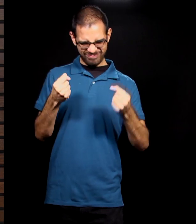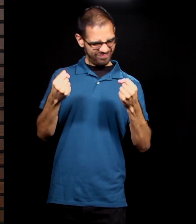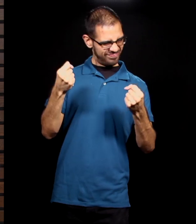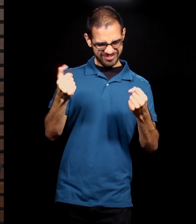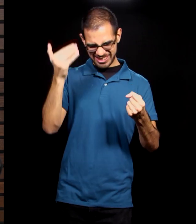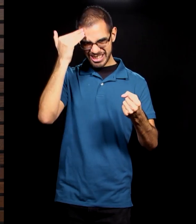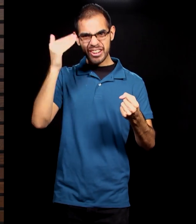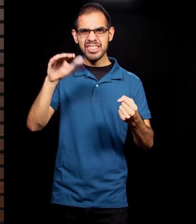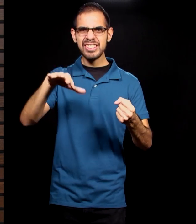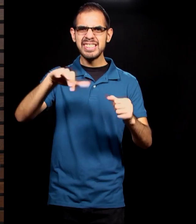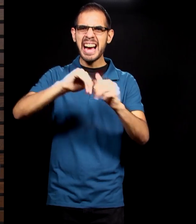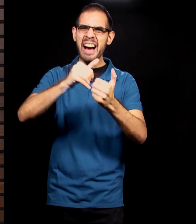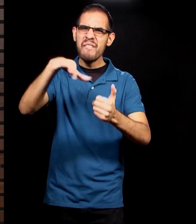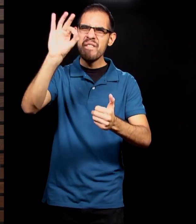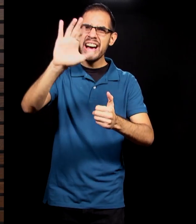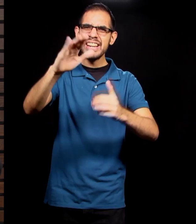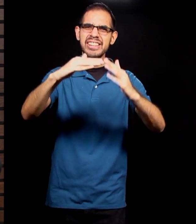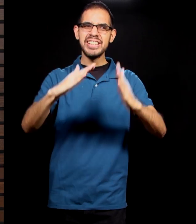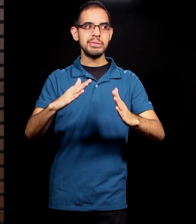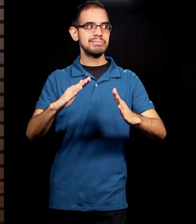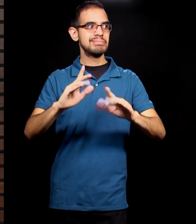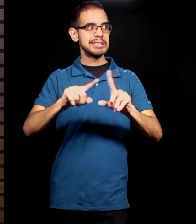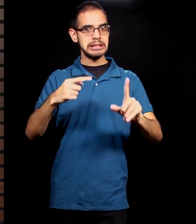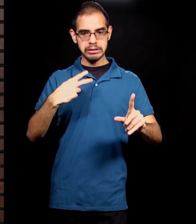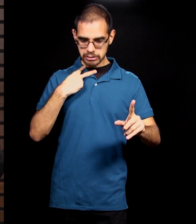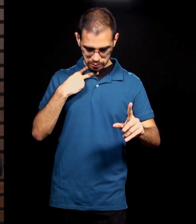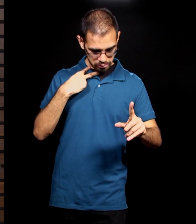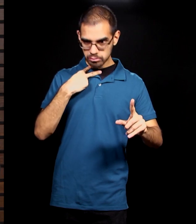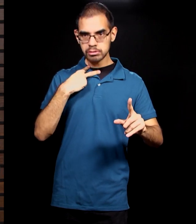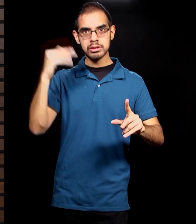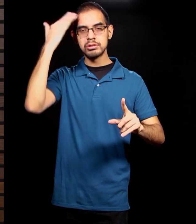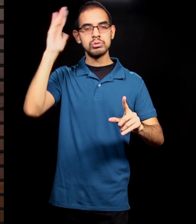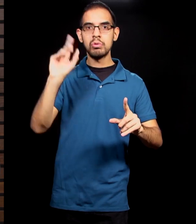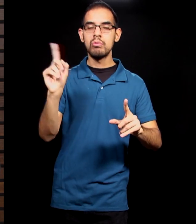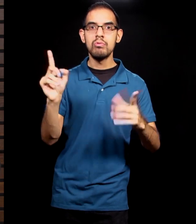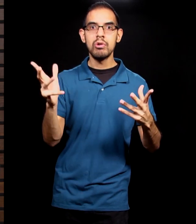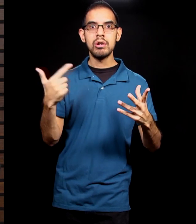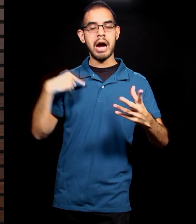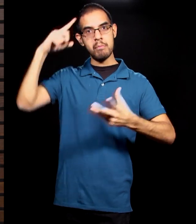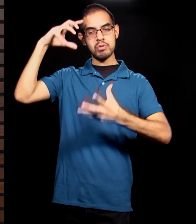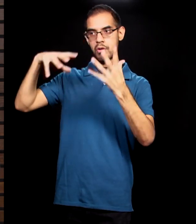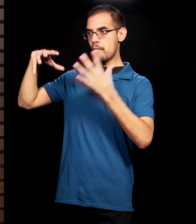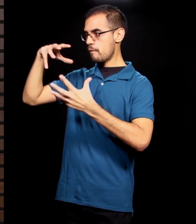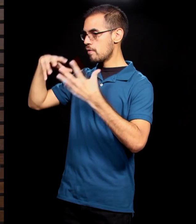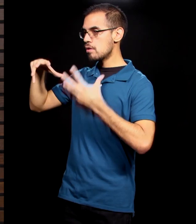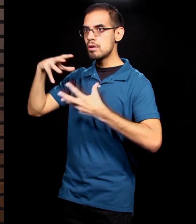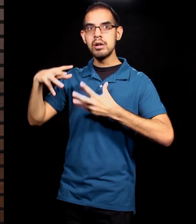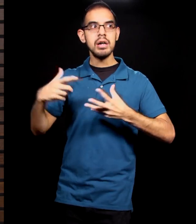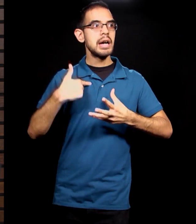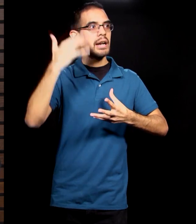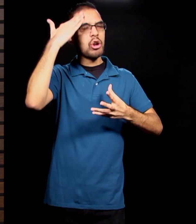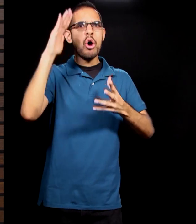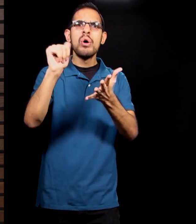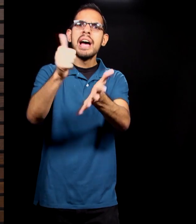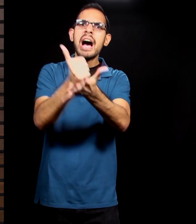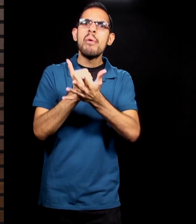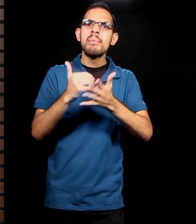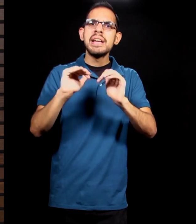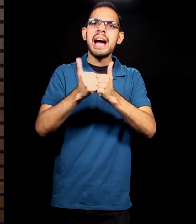But as it turns out, I don't know where I'm in. I'm thoroughly confused. Can you help me get to your house? What's the first thing you would say? We